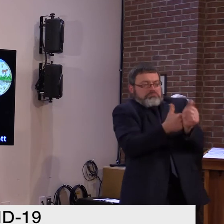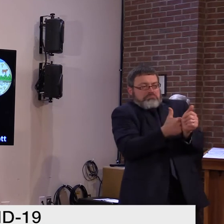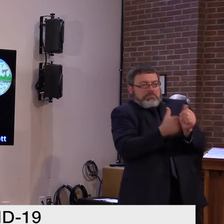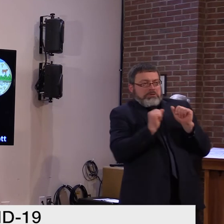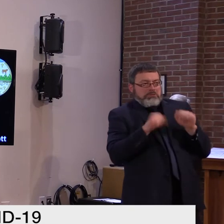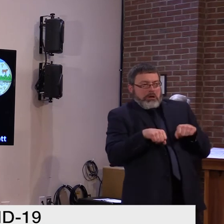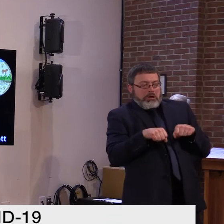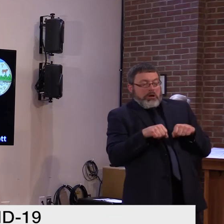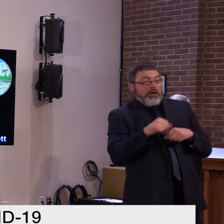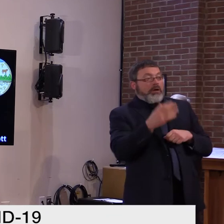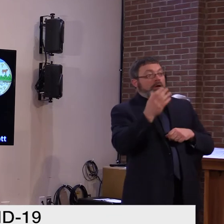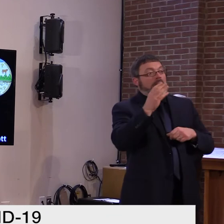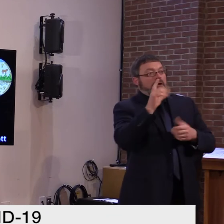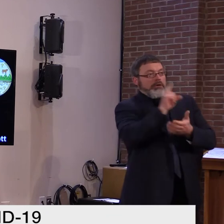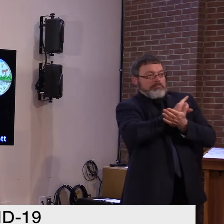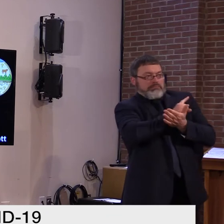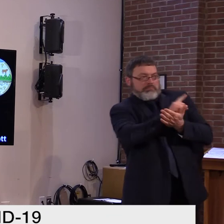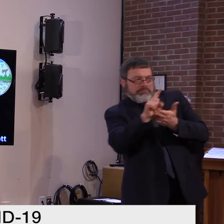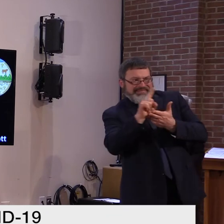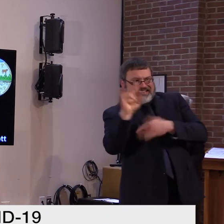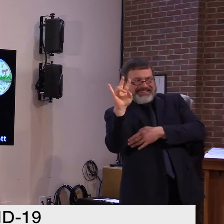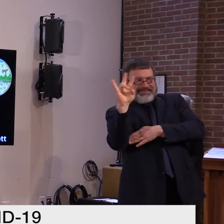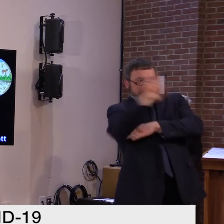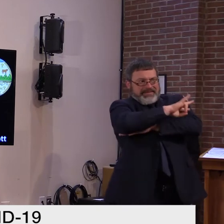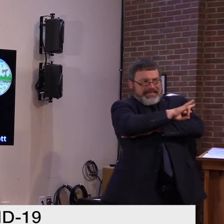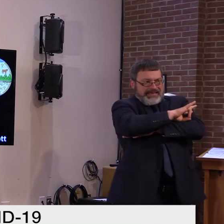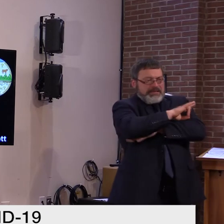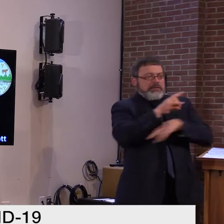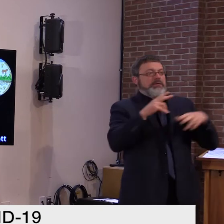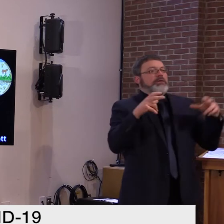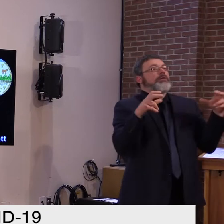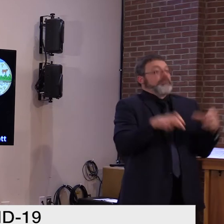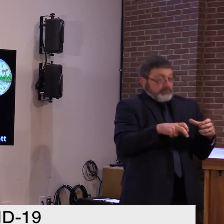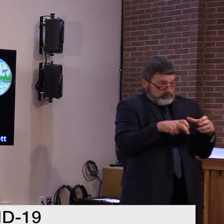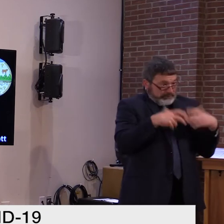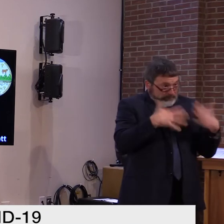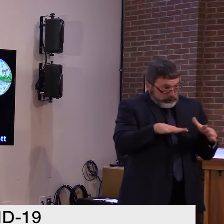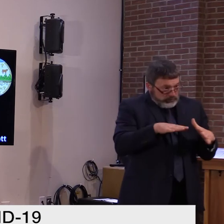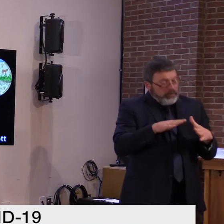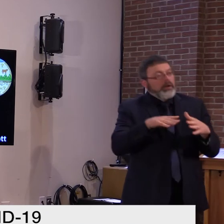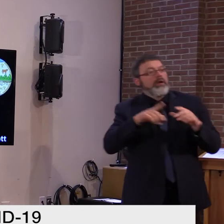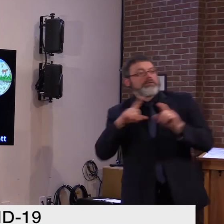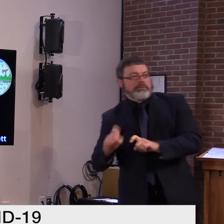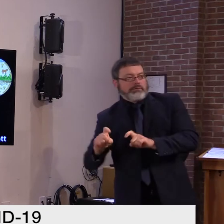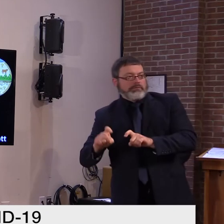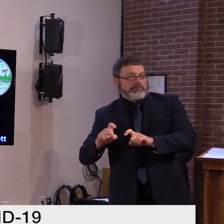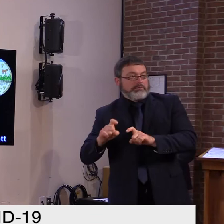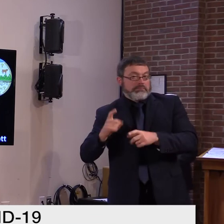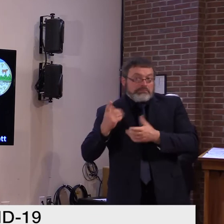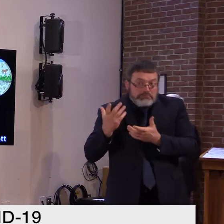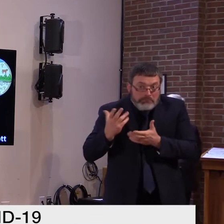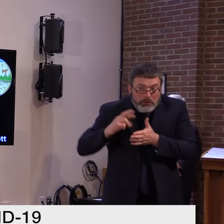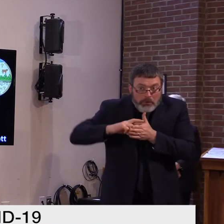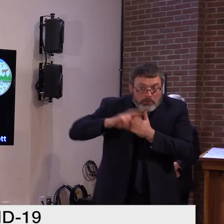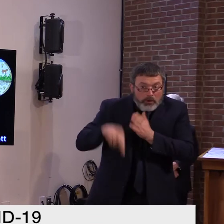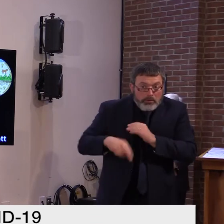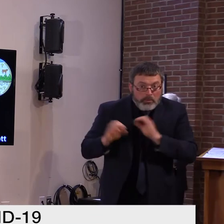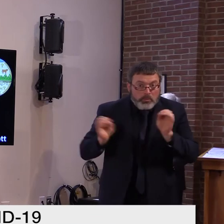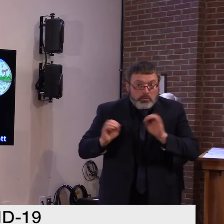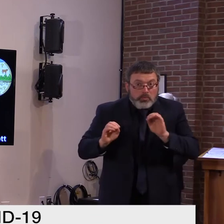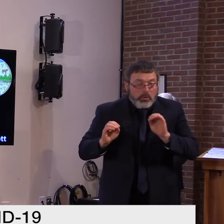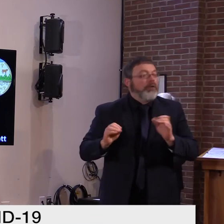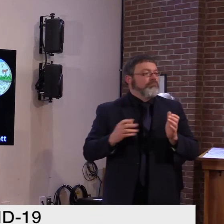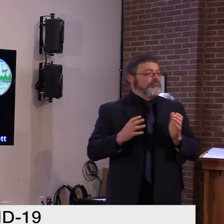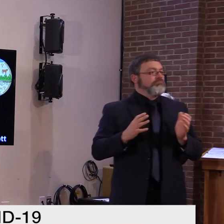go to our healthvermont.gov website. Under COVID-19, there's very explicit instructions about